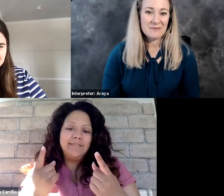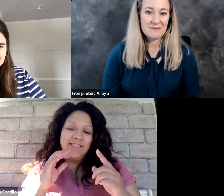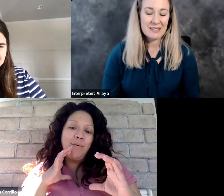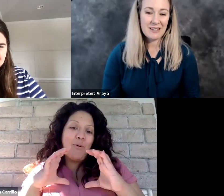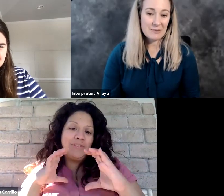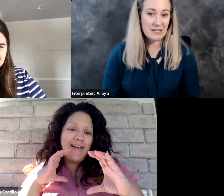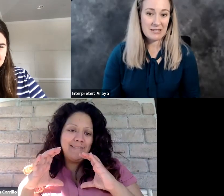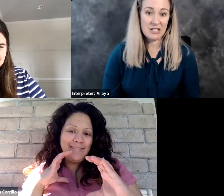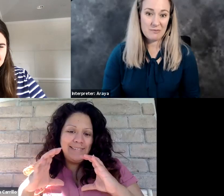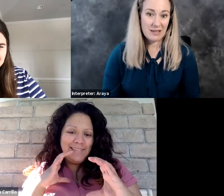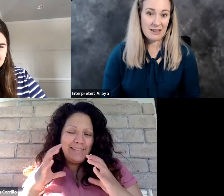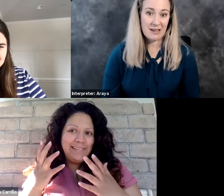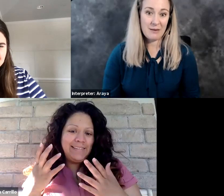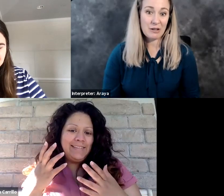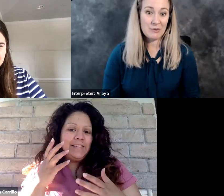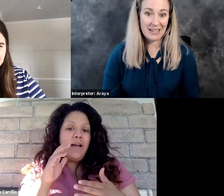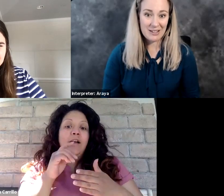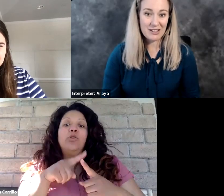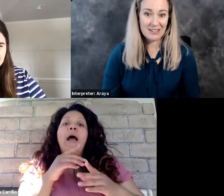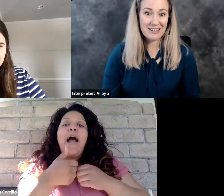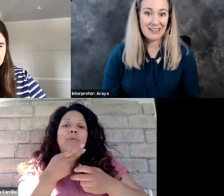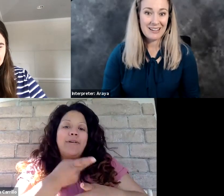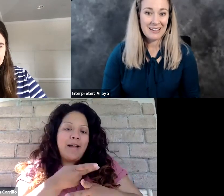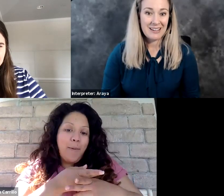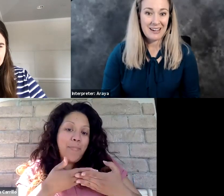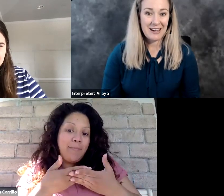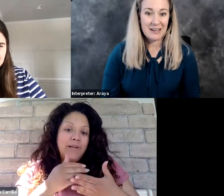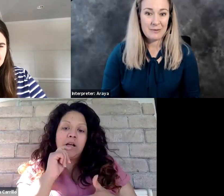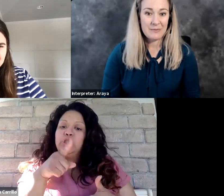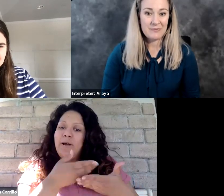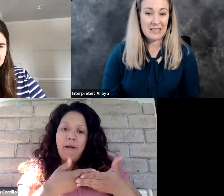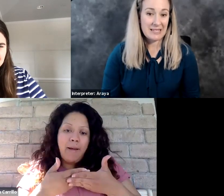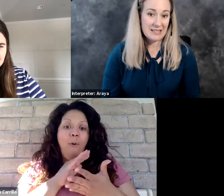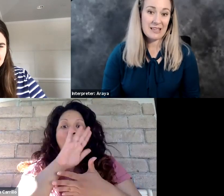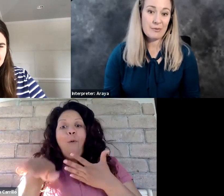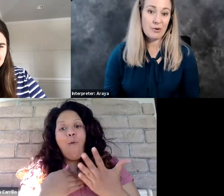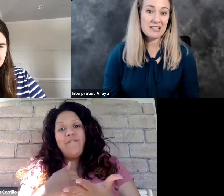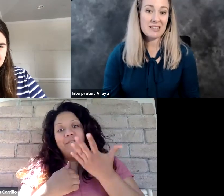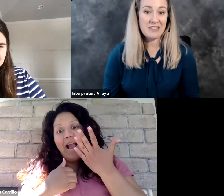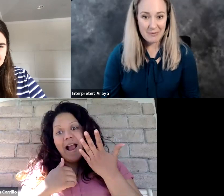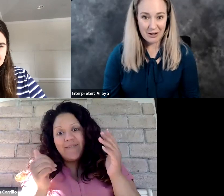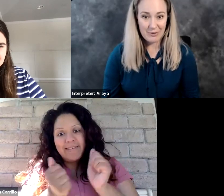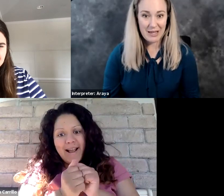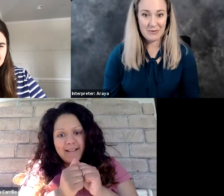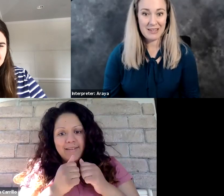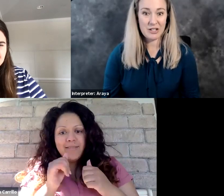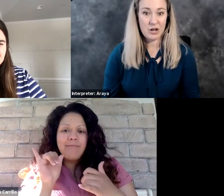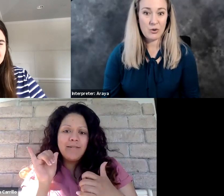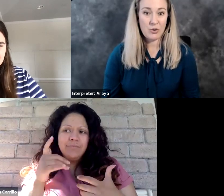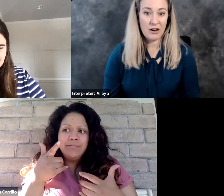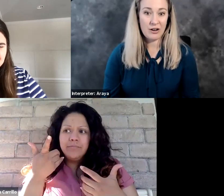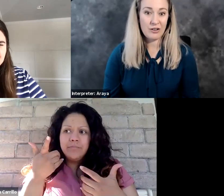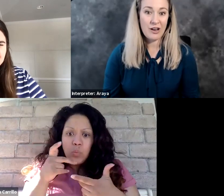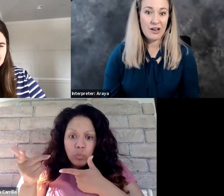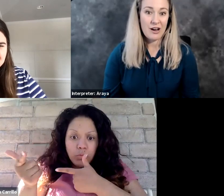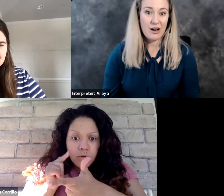and God's been teaching me about communication. Um, in the, in the process of naming our baby, you know,